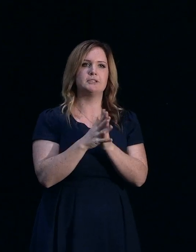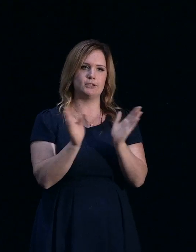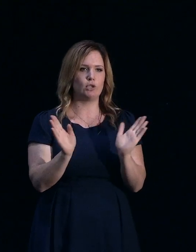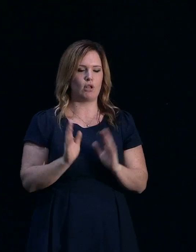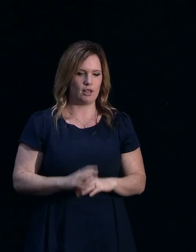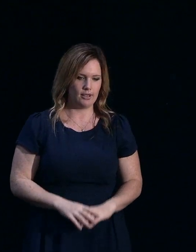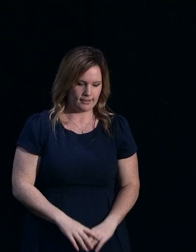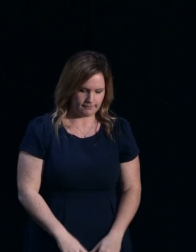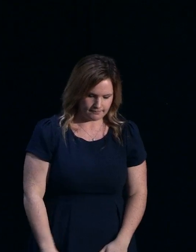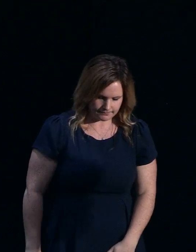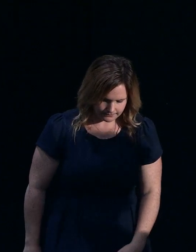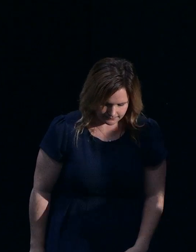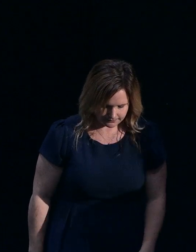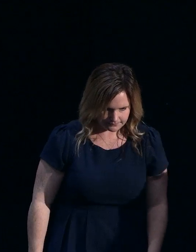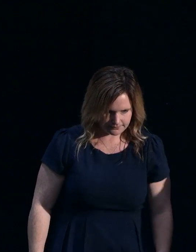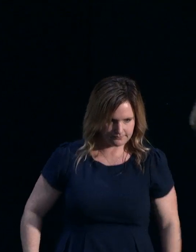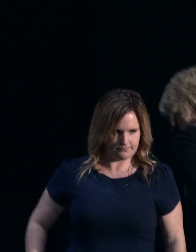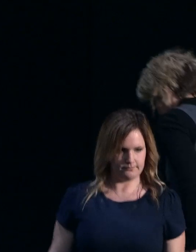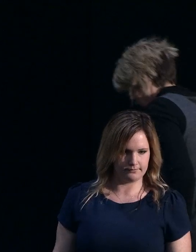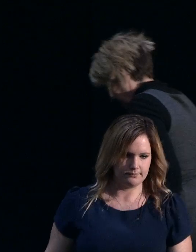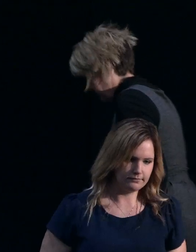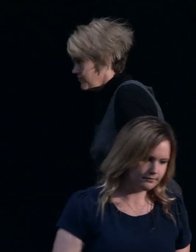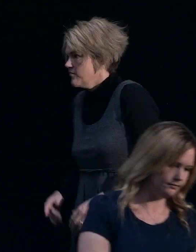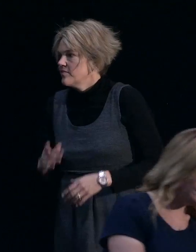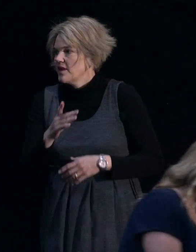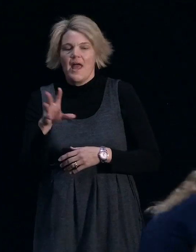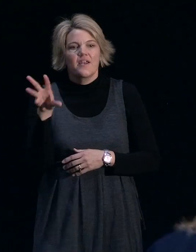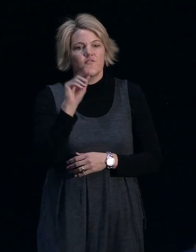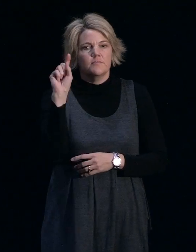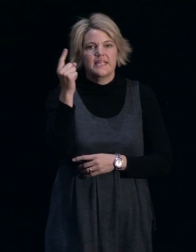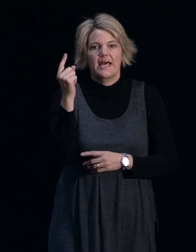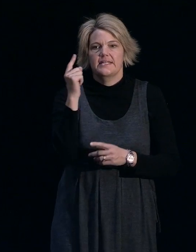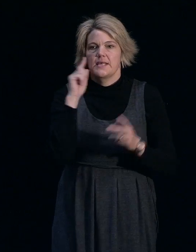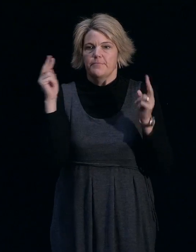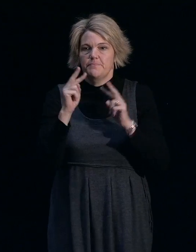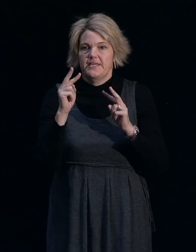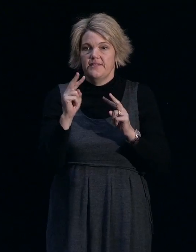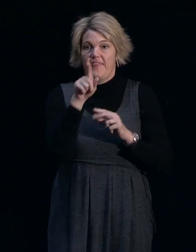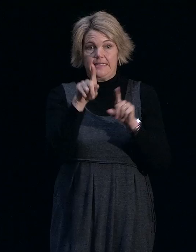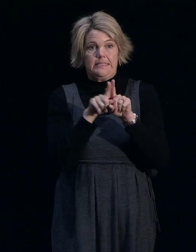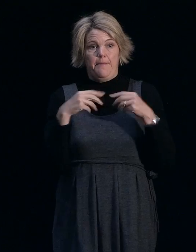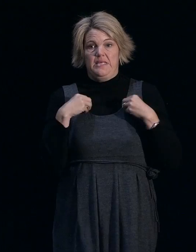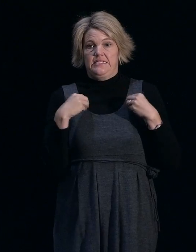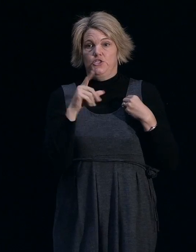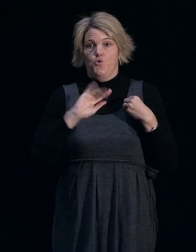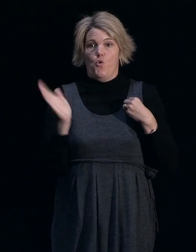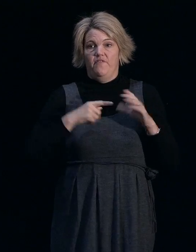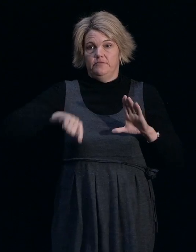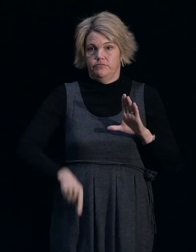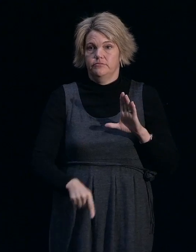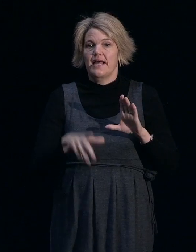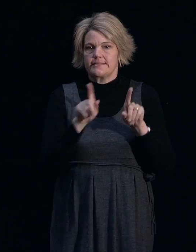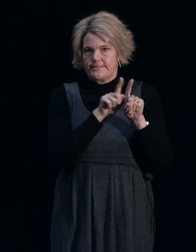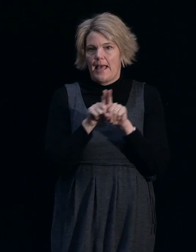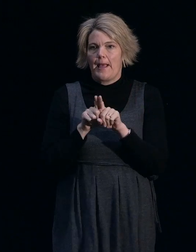And I can add from Tau's perspective, Coffee do all of our drilling and they are taking around about three months from the time they do the drilling to get us the final